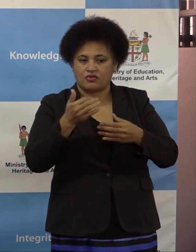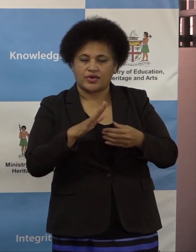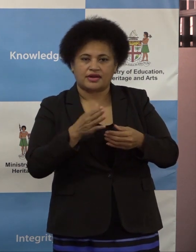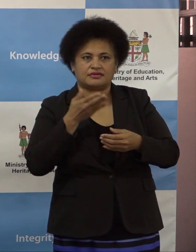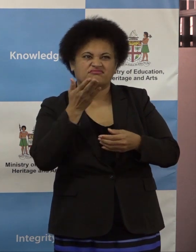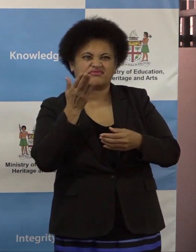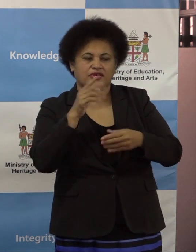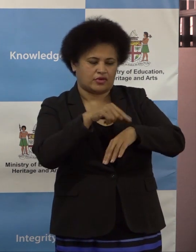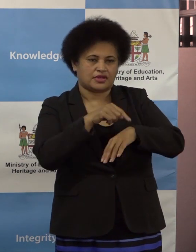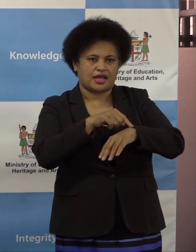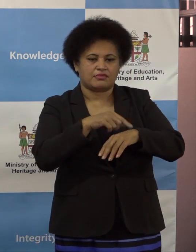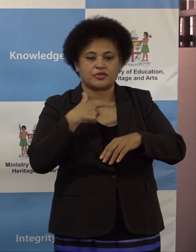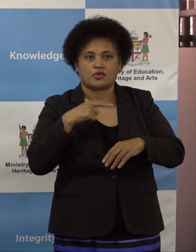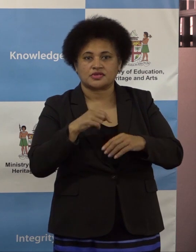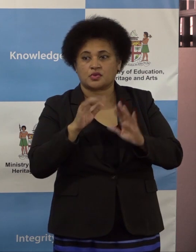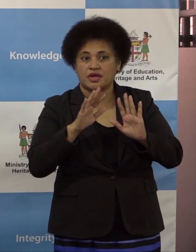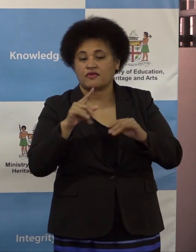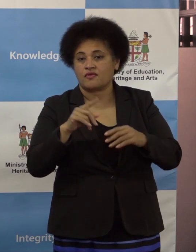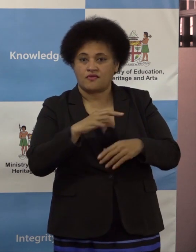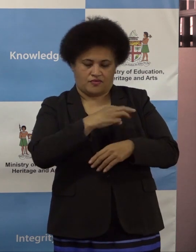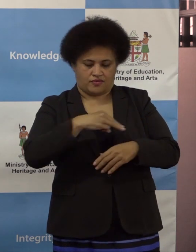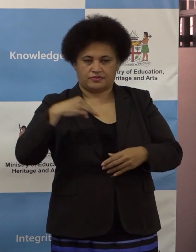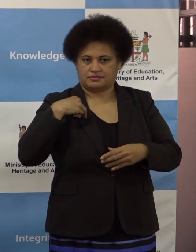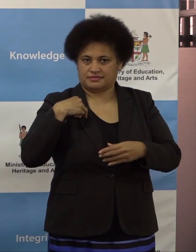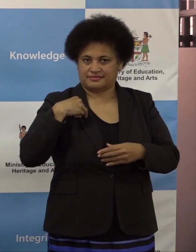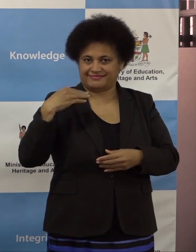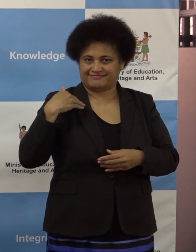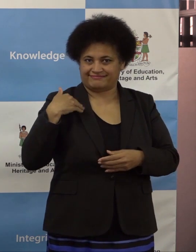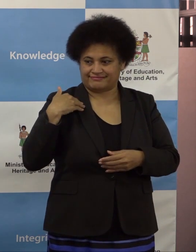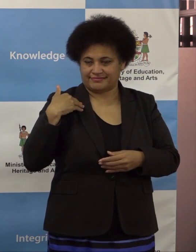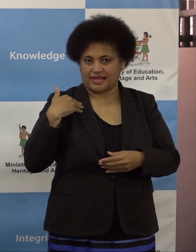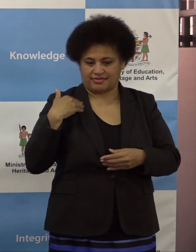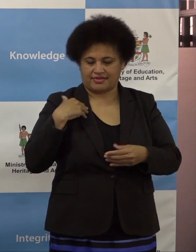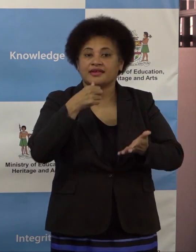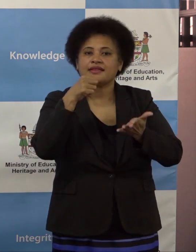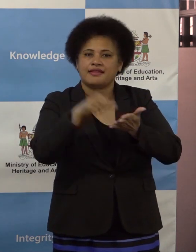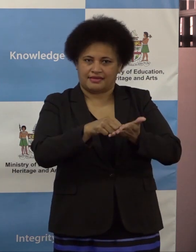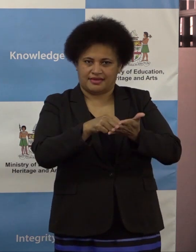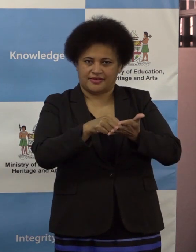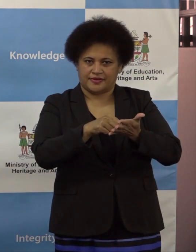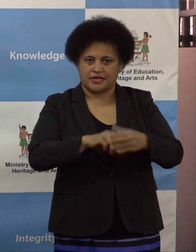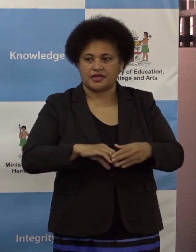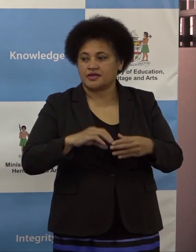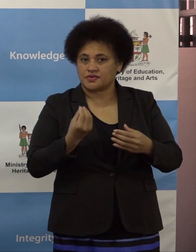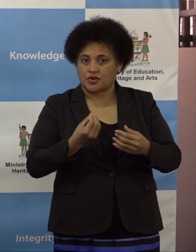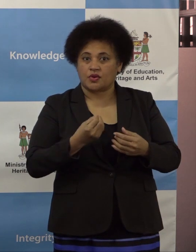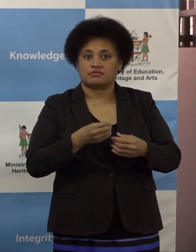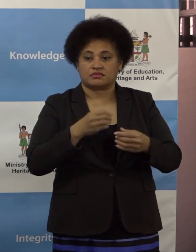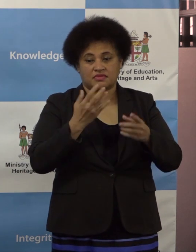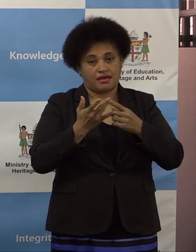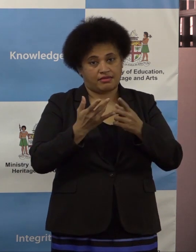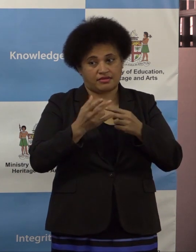total, we are looking at 344 teachers who will be terminated under no jab,